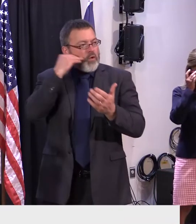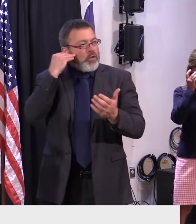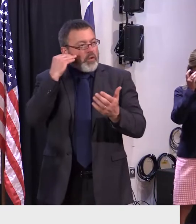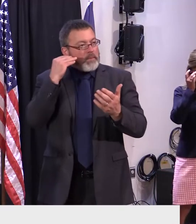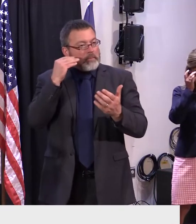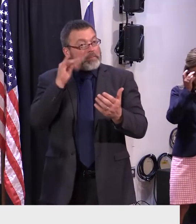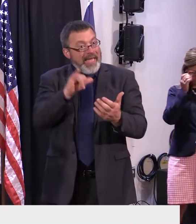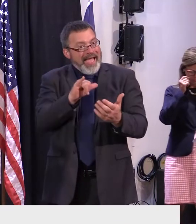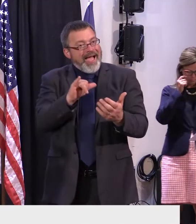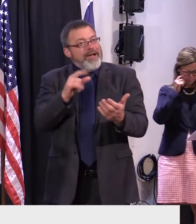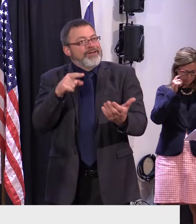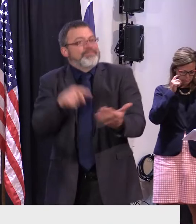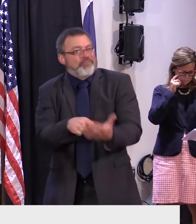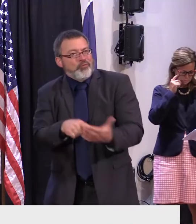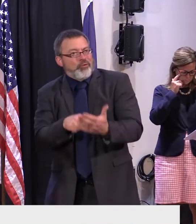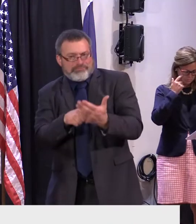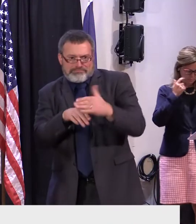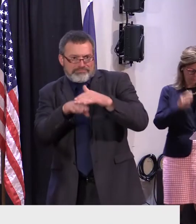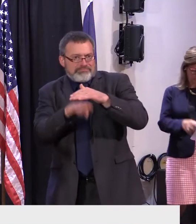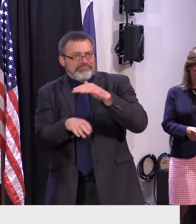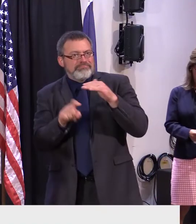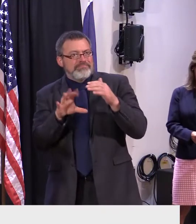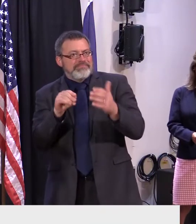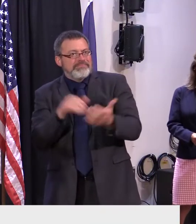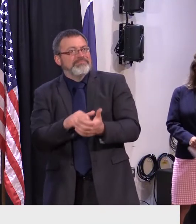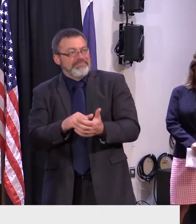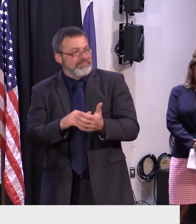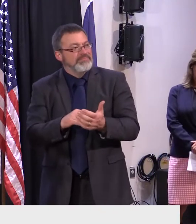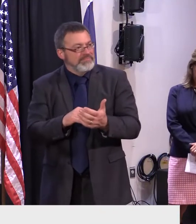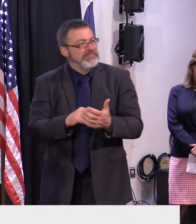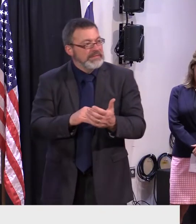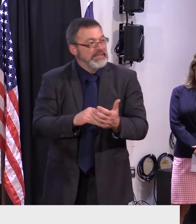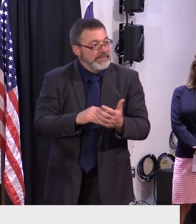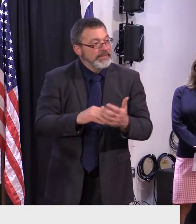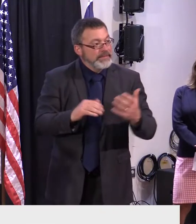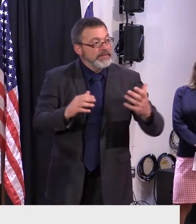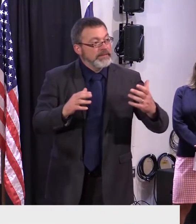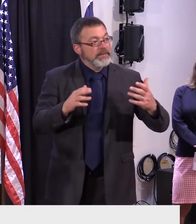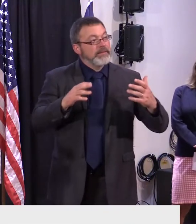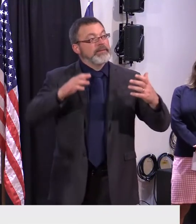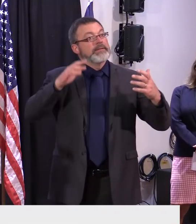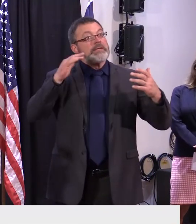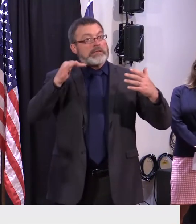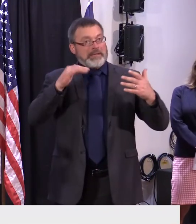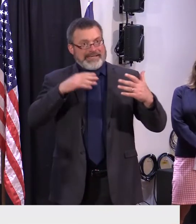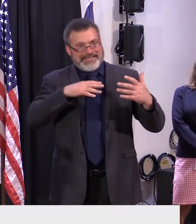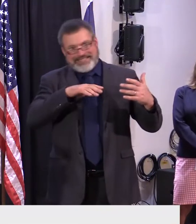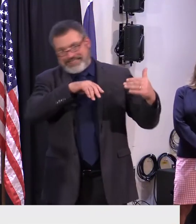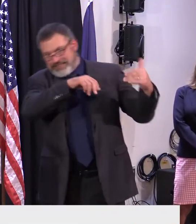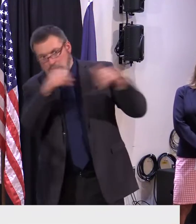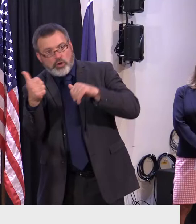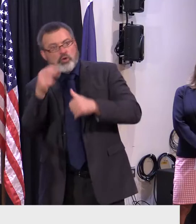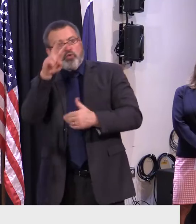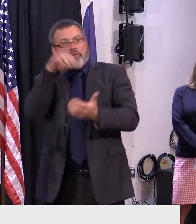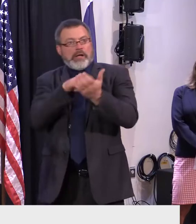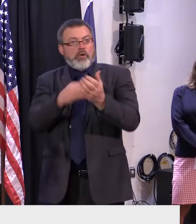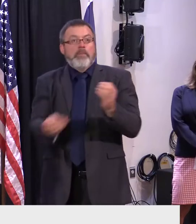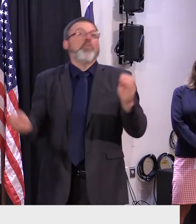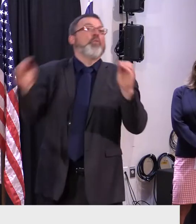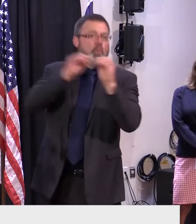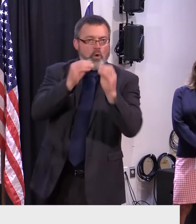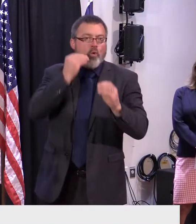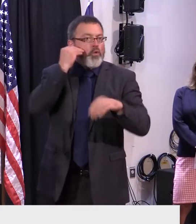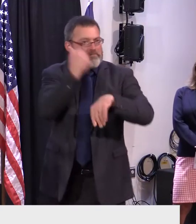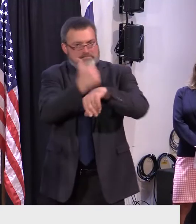income among us. And there's probably another 2,000 in the pipeline. And that doesn't count what's going on as